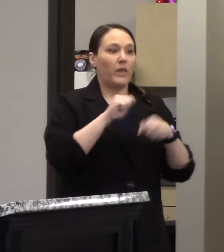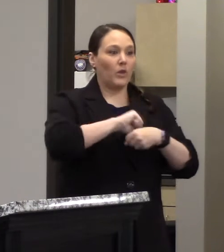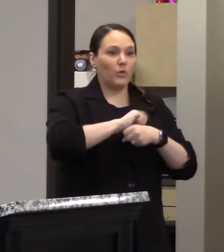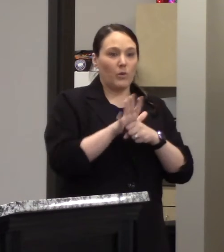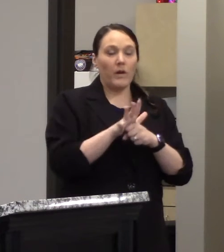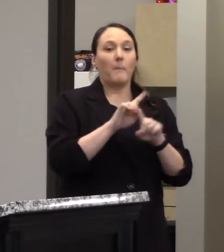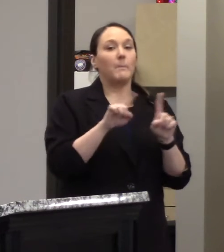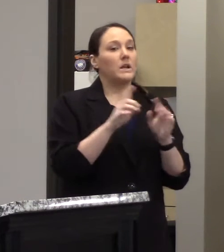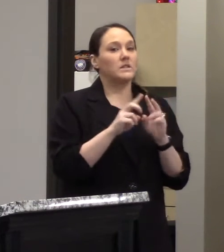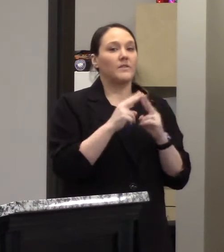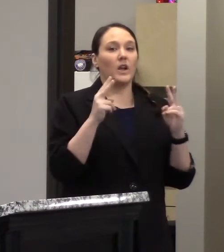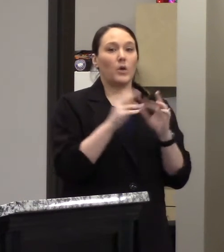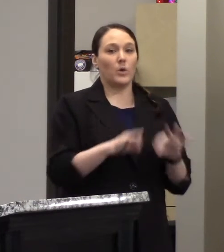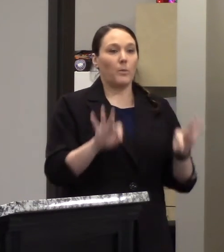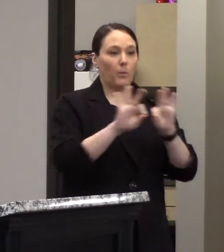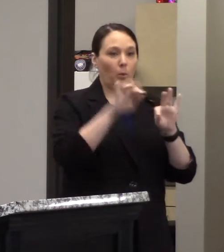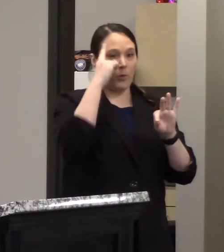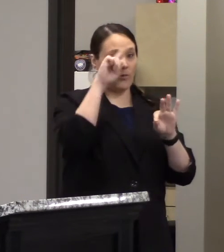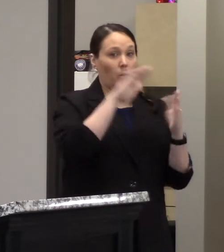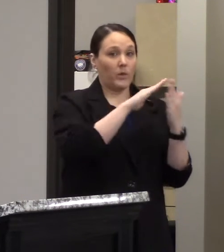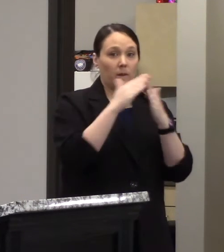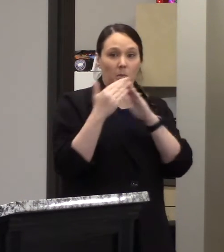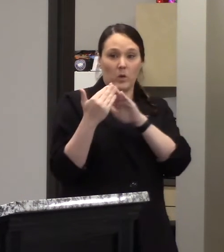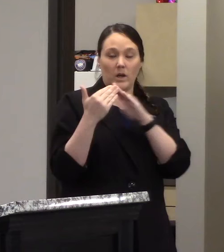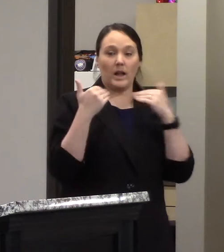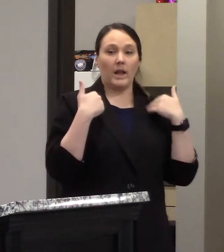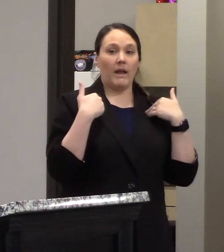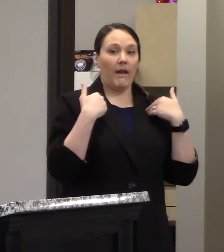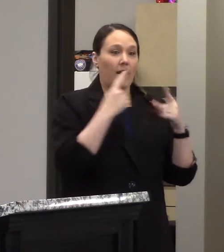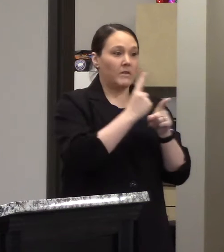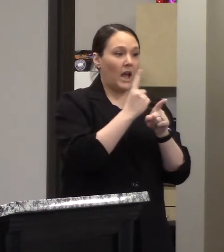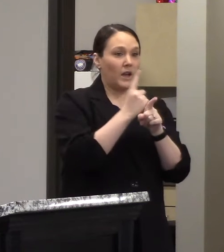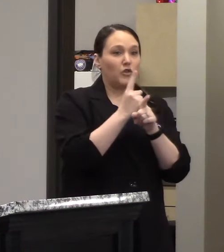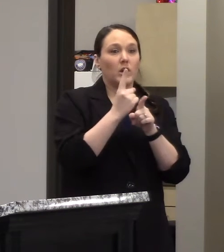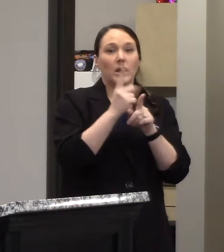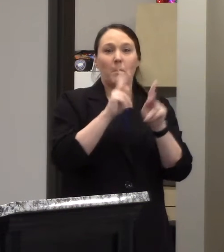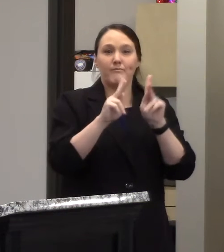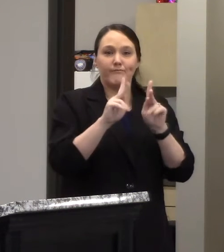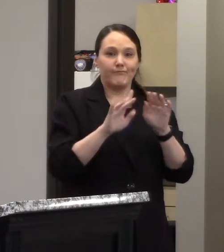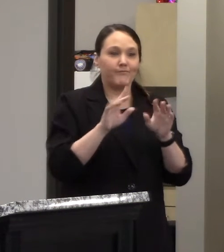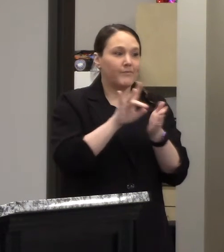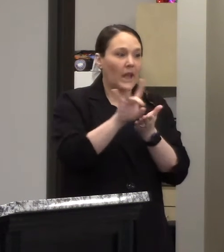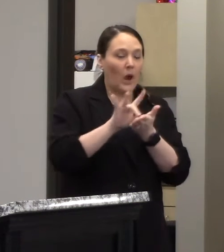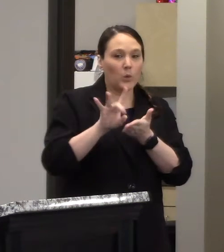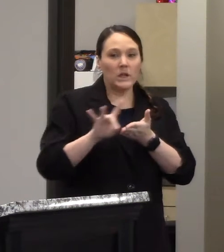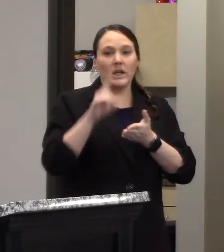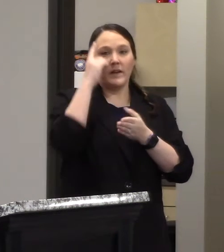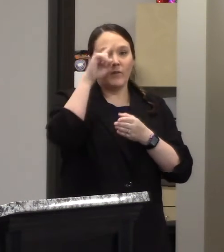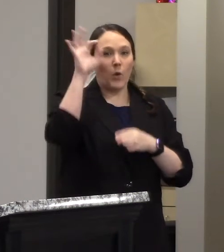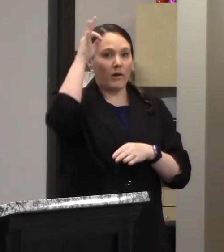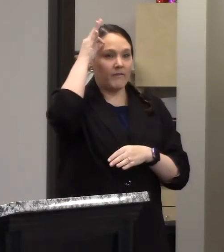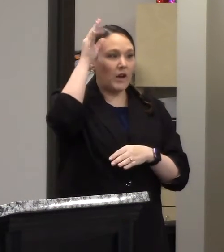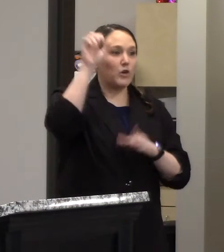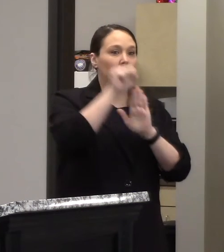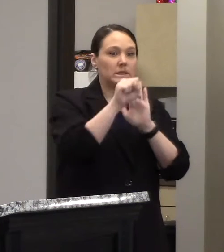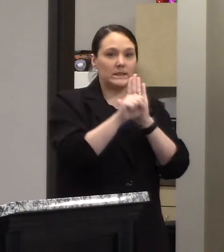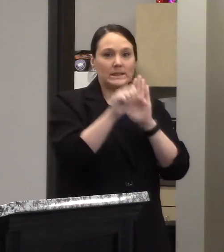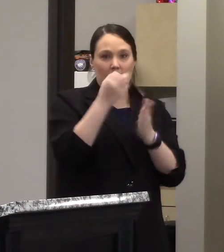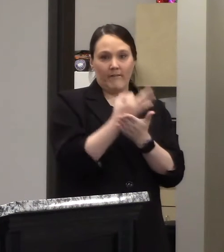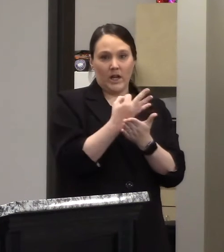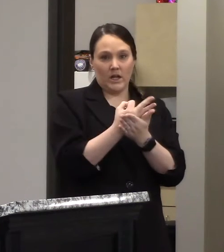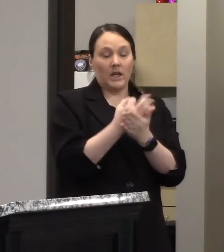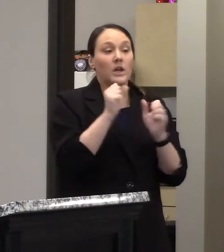is just very important for our community to have the accurate population numbers for state and federal funding so you can go to 2020